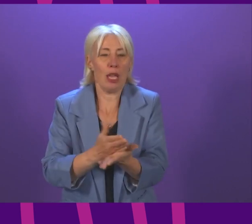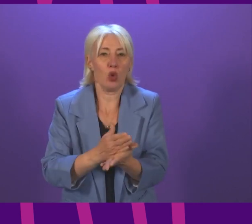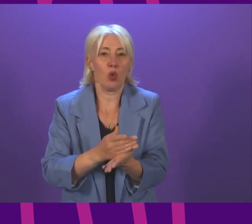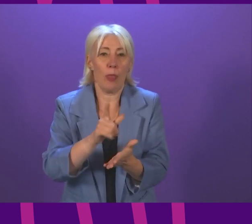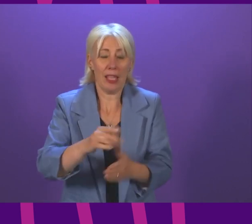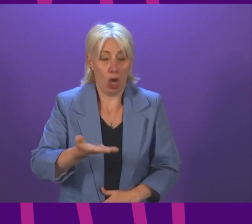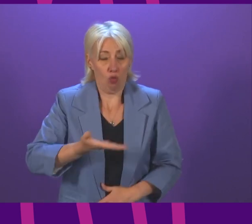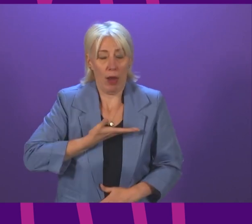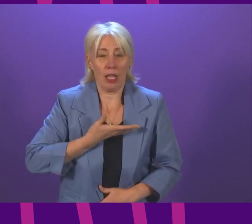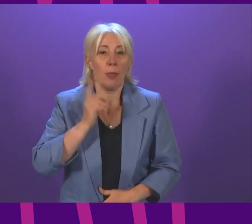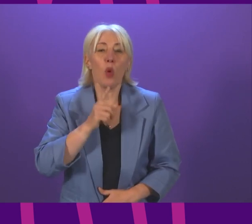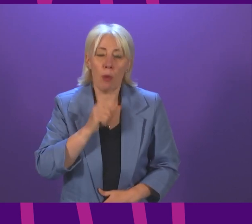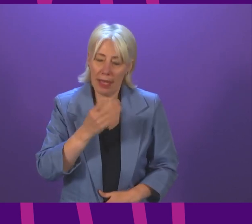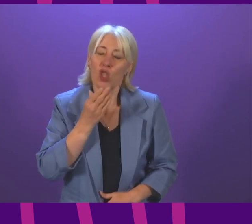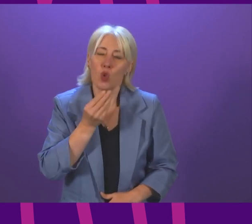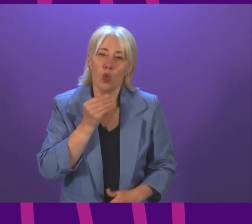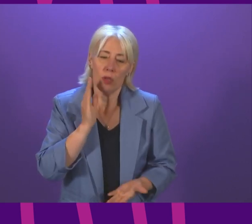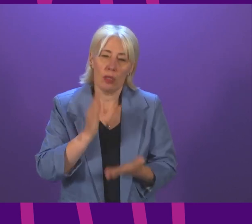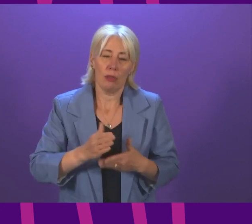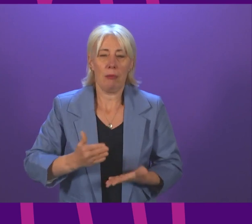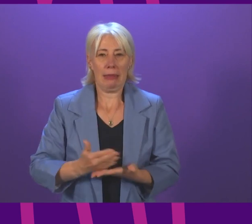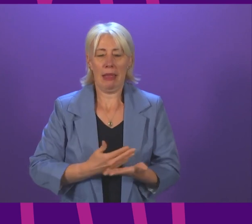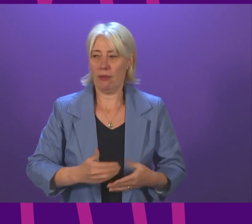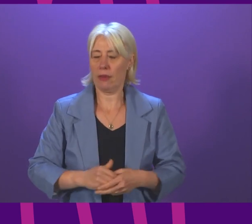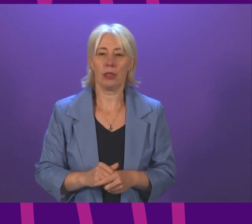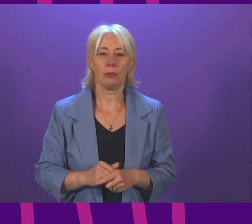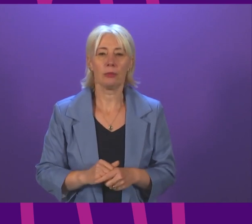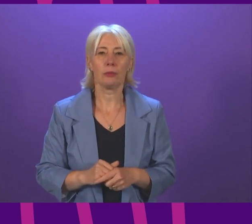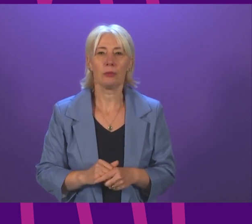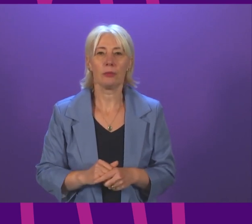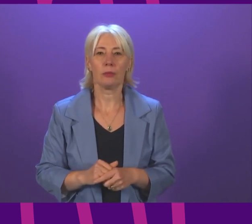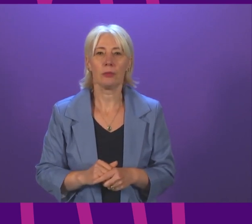is a right that women can exercise in reality Beatrice Wishart